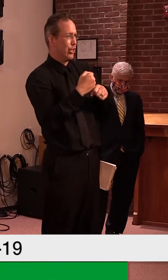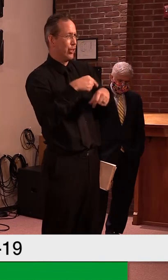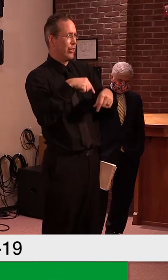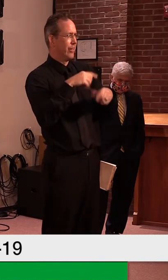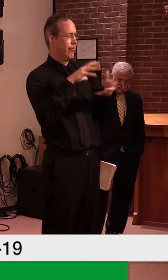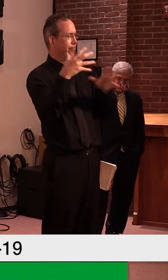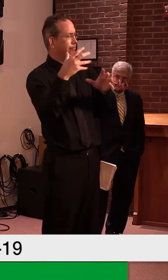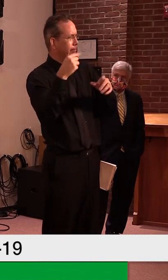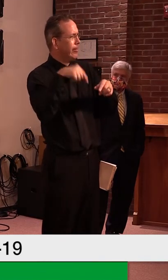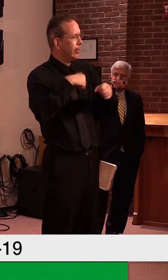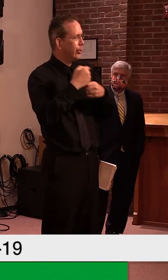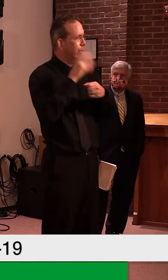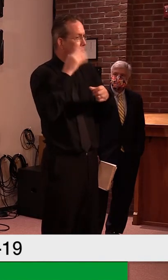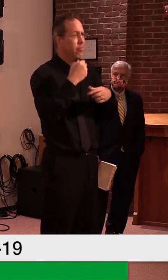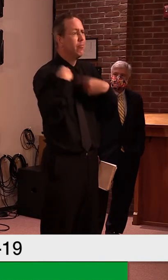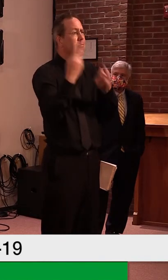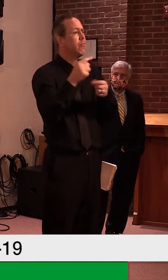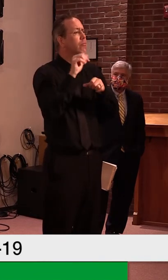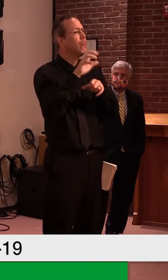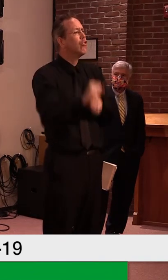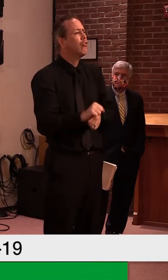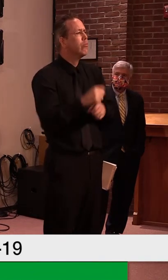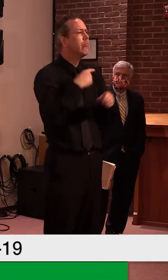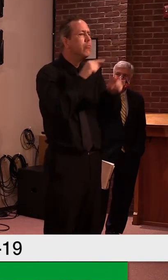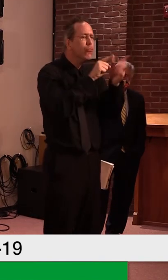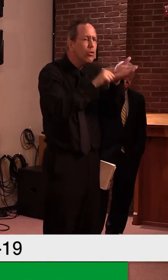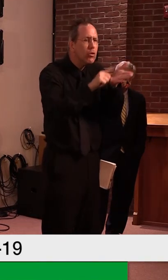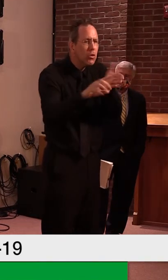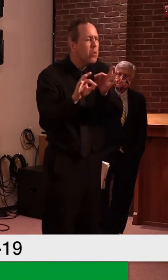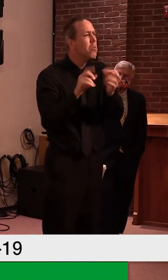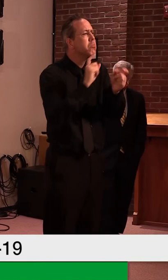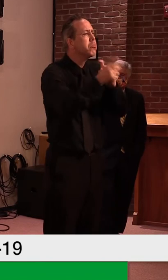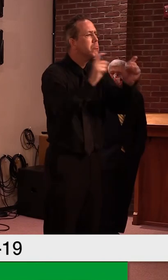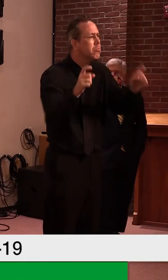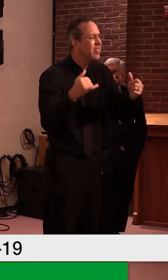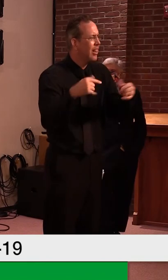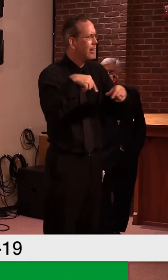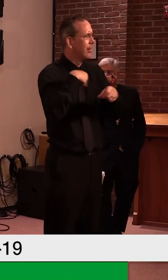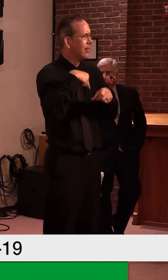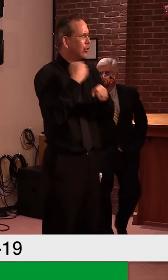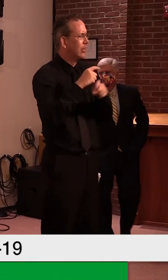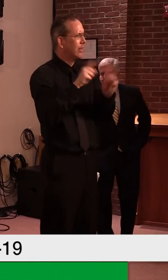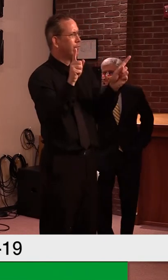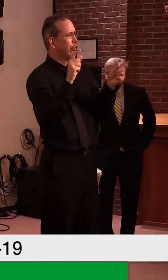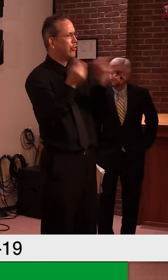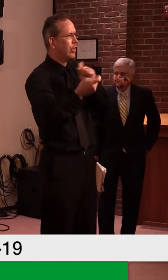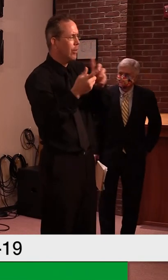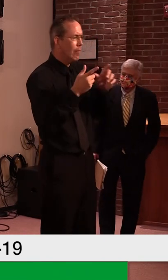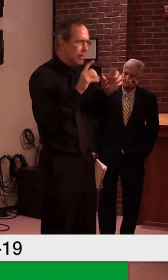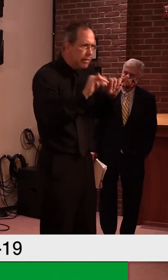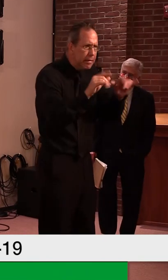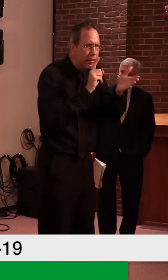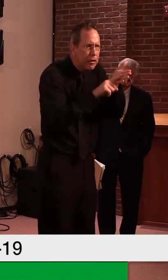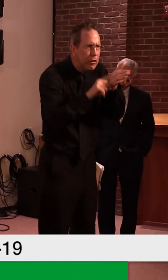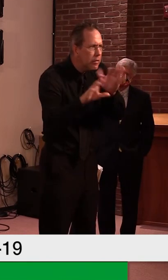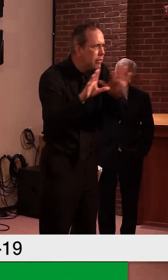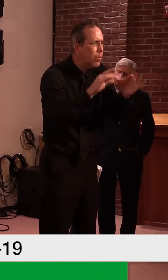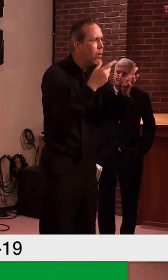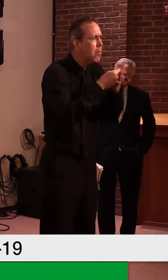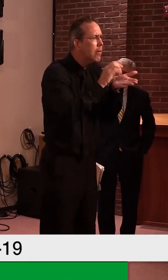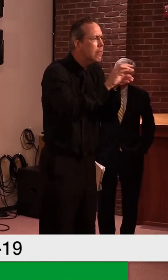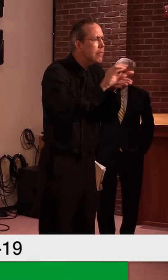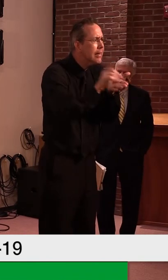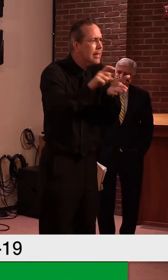Thank you very much. Hey, Joe, not just to speculate a little bit further, um, and we'll check with Commissioner Baker on what